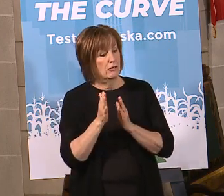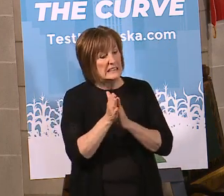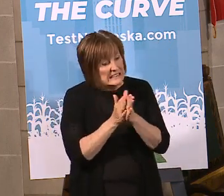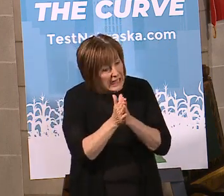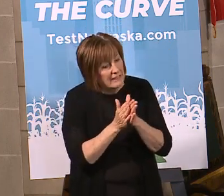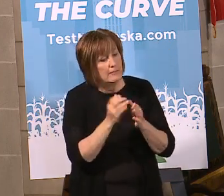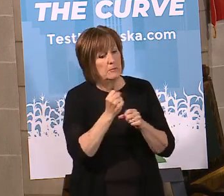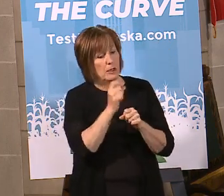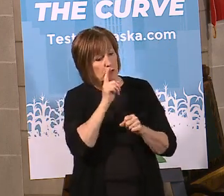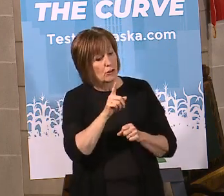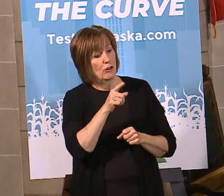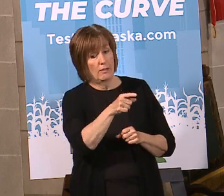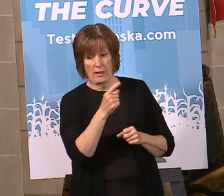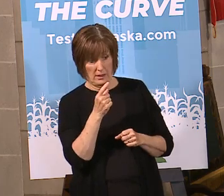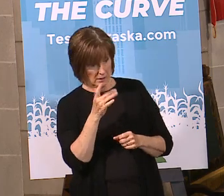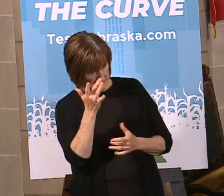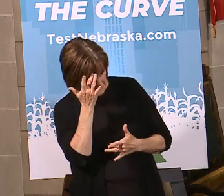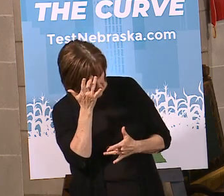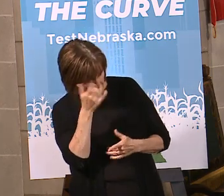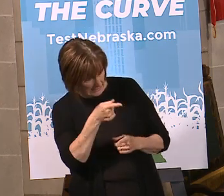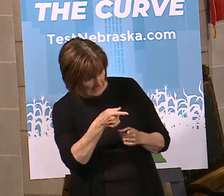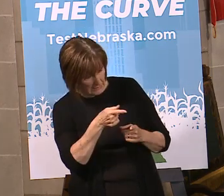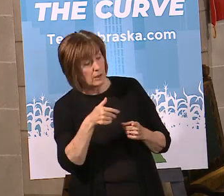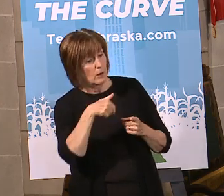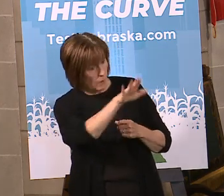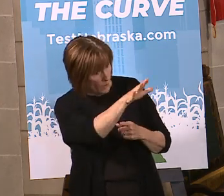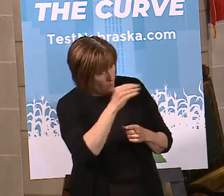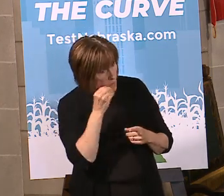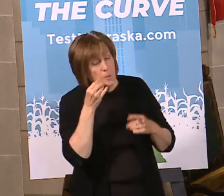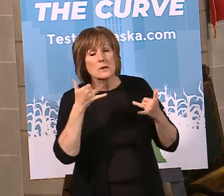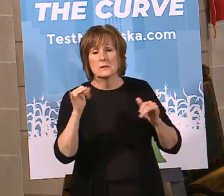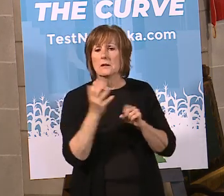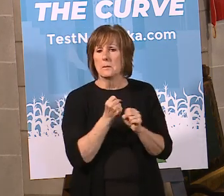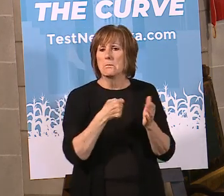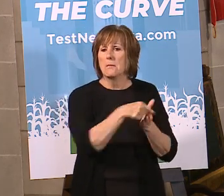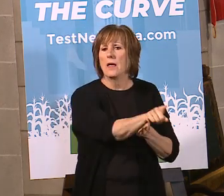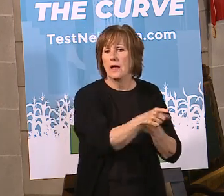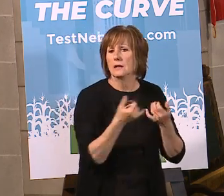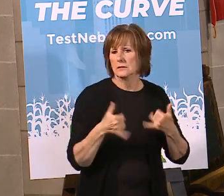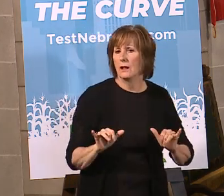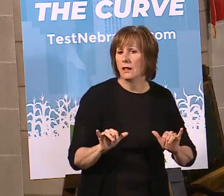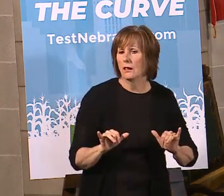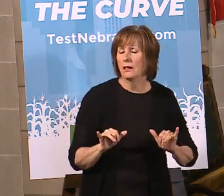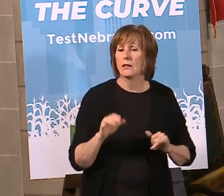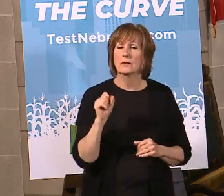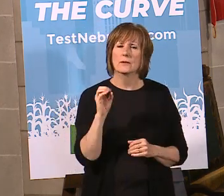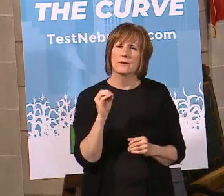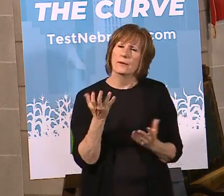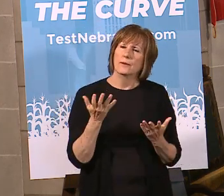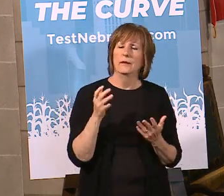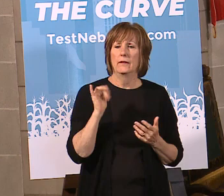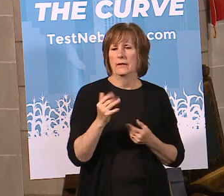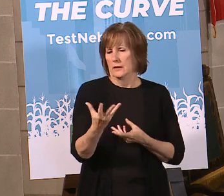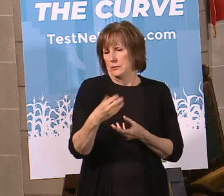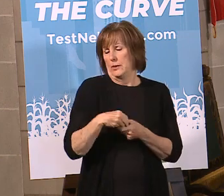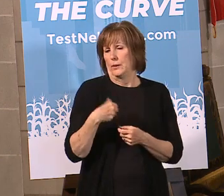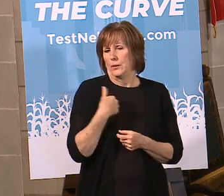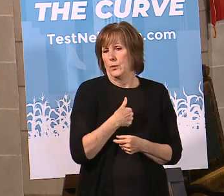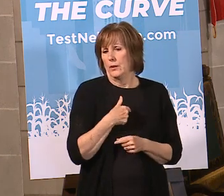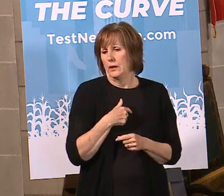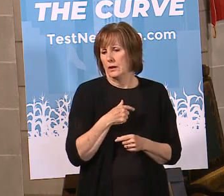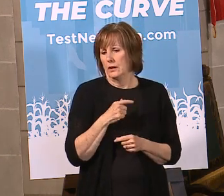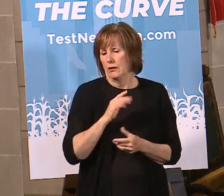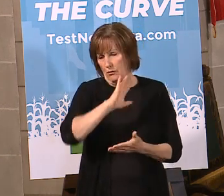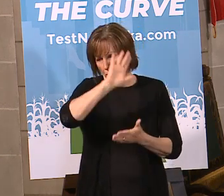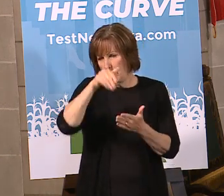making sure that people get paid when they go home sick and so forth. So I believe that those, again, that's part of what we're doing with the